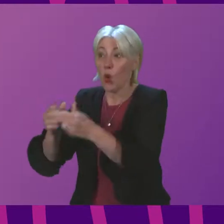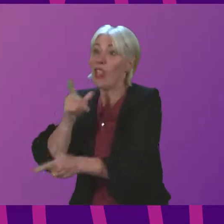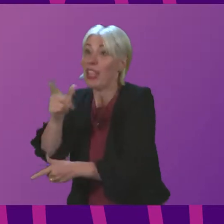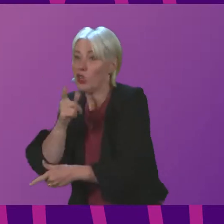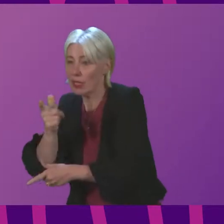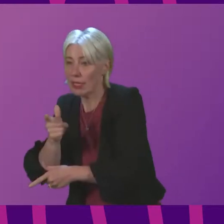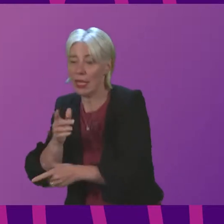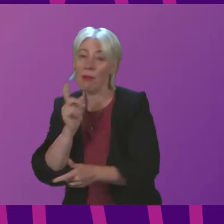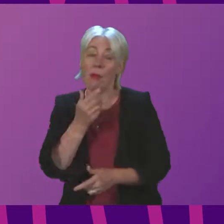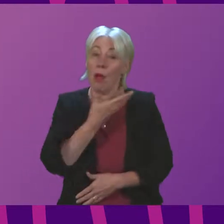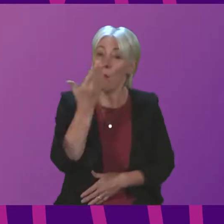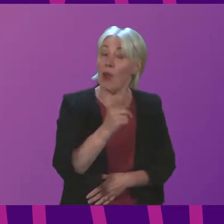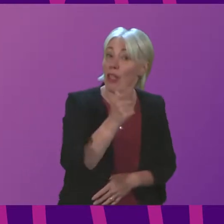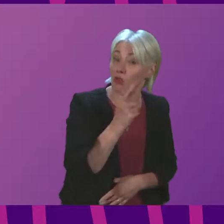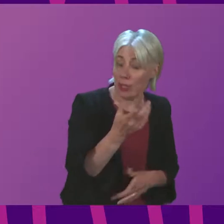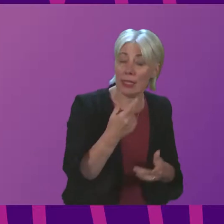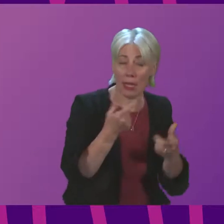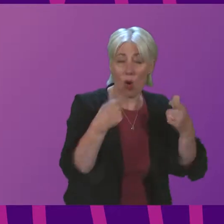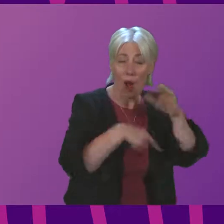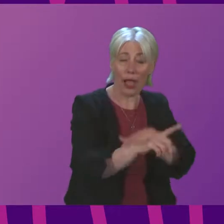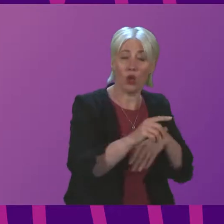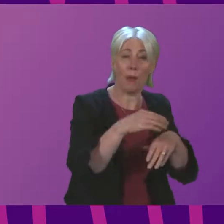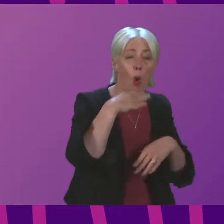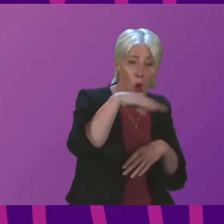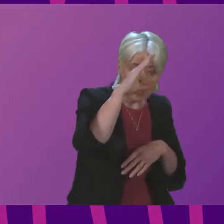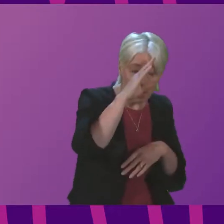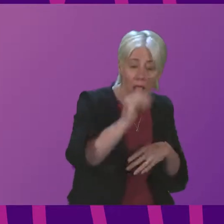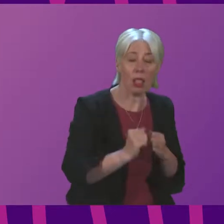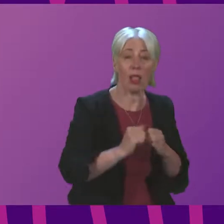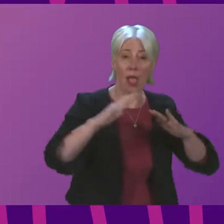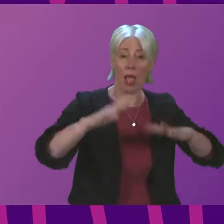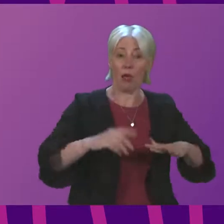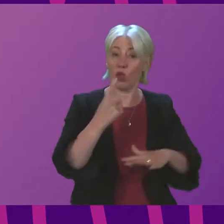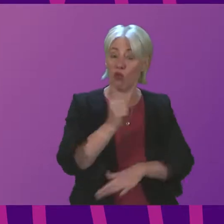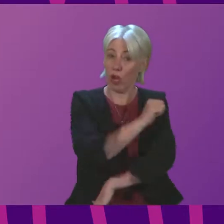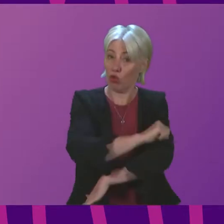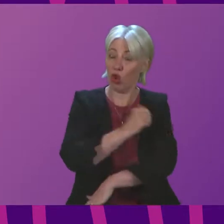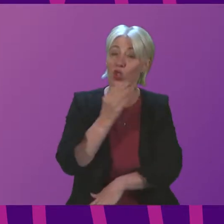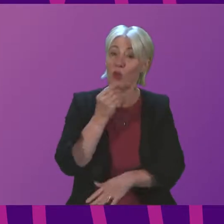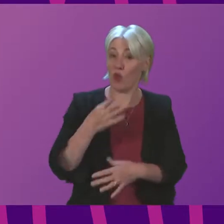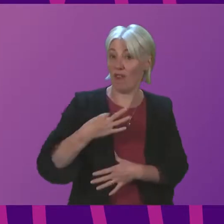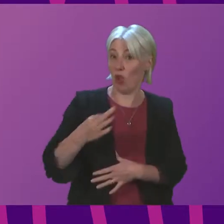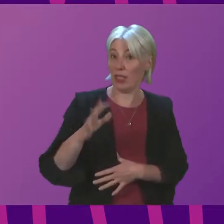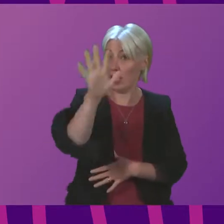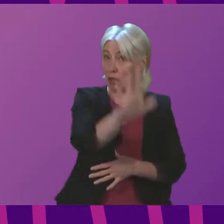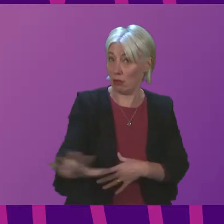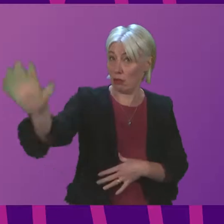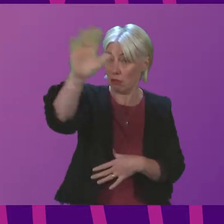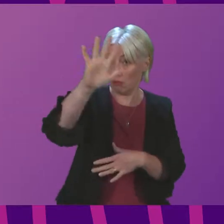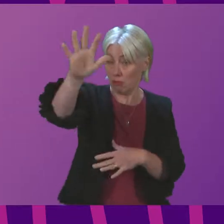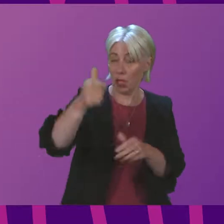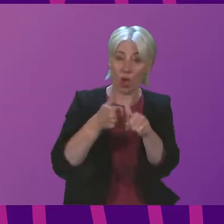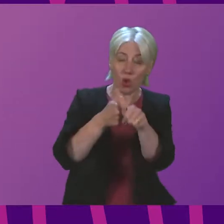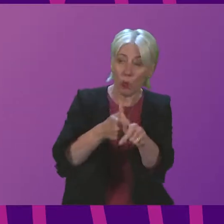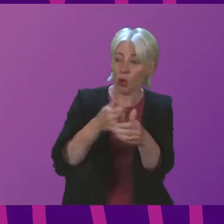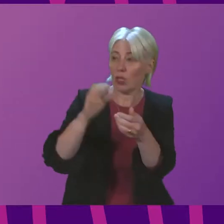accommodation in hotels. The British Red Cross are utilising community volunteers across the North Area, supporting energy